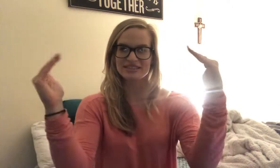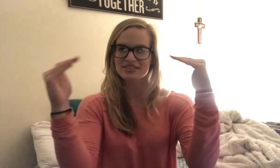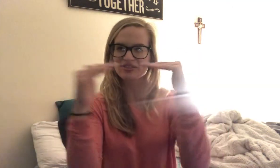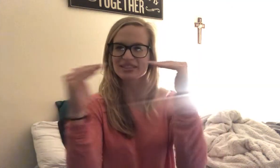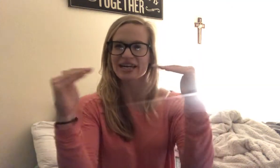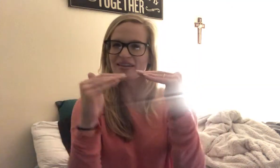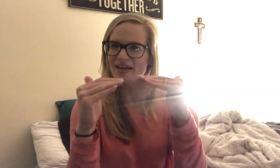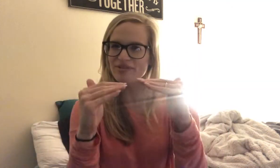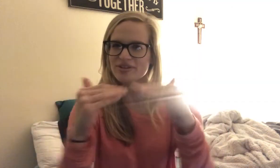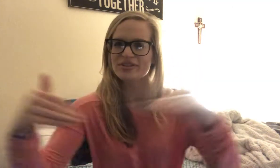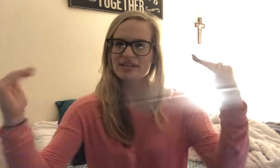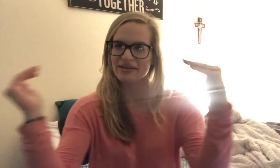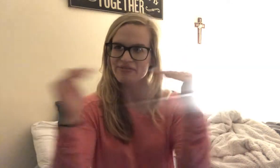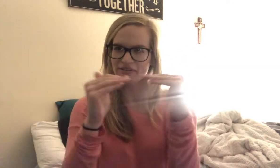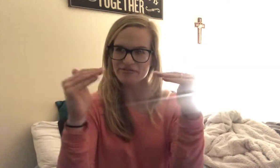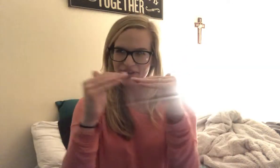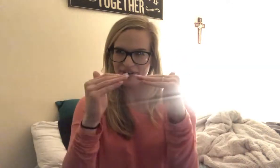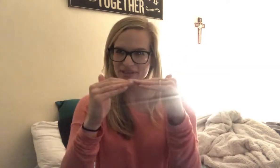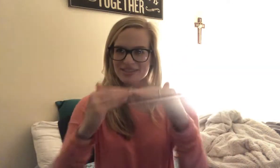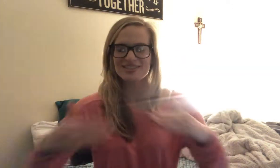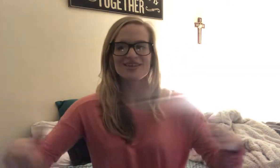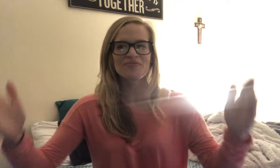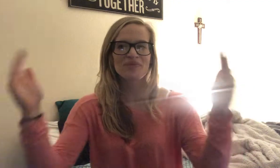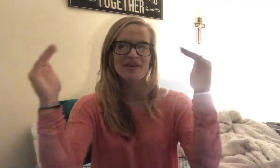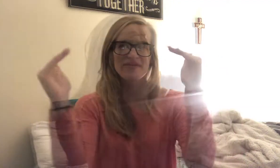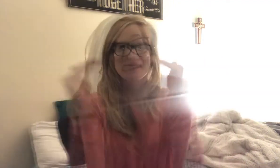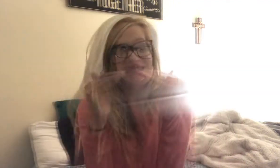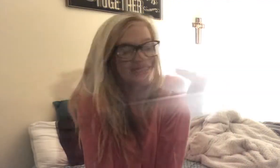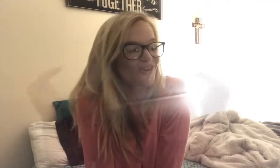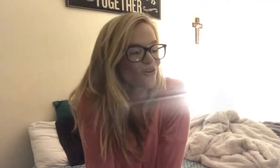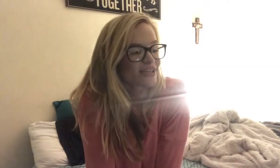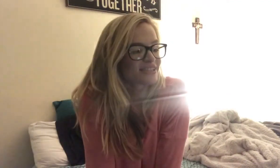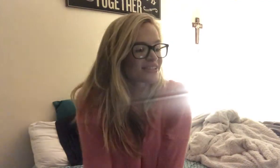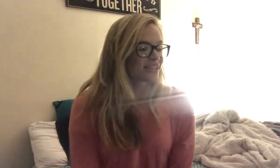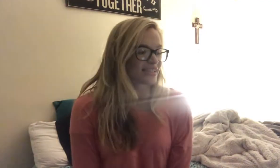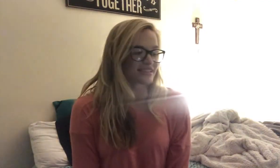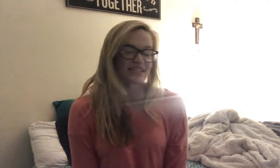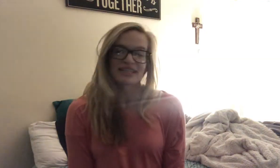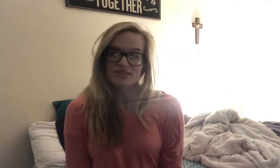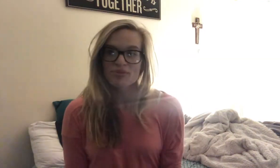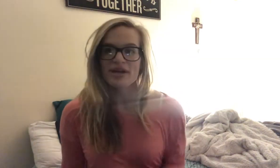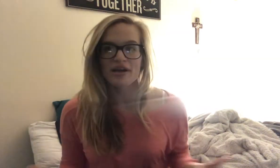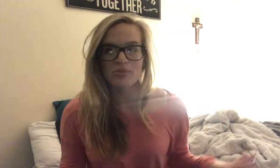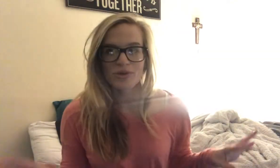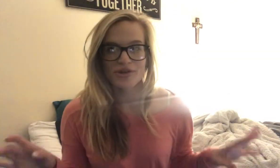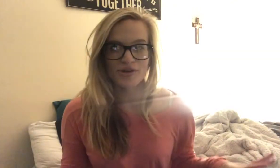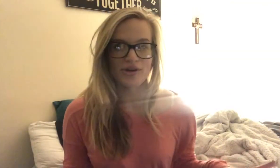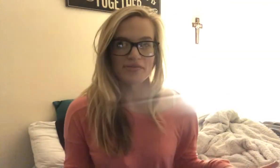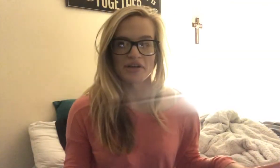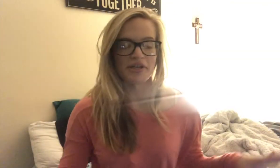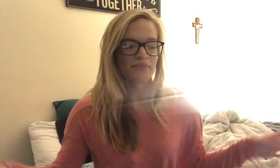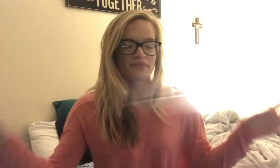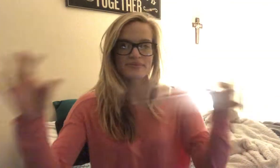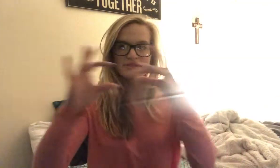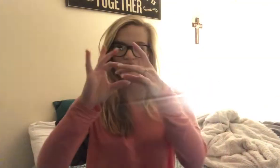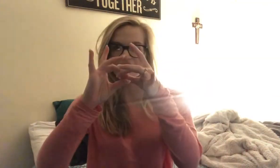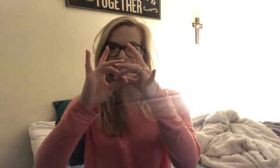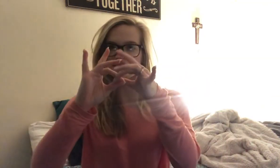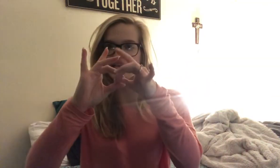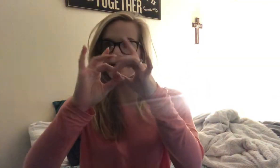shows like a level, like a fairness, you know. And then it's the chorus, and it says, break up with your girlfriend. So, this is like